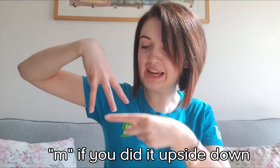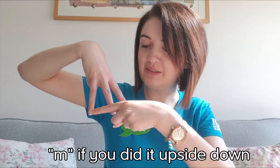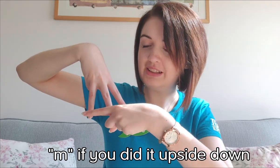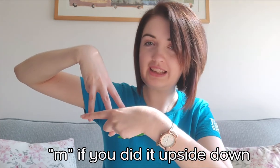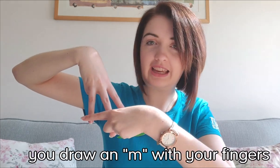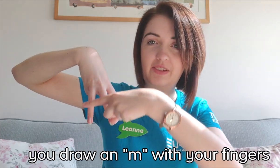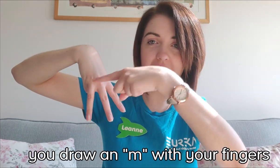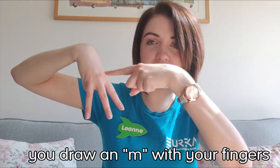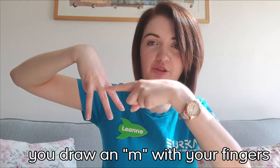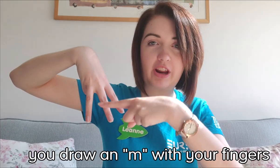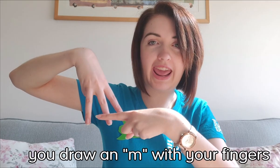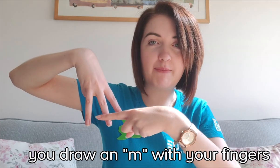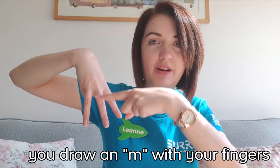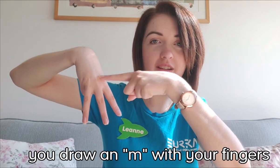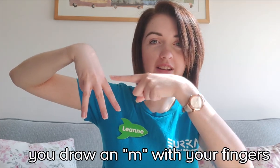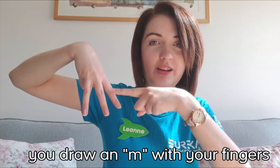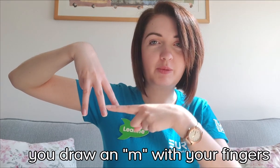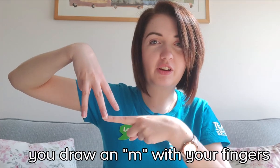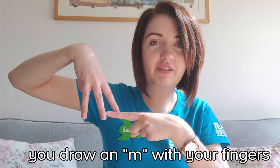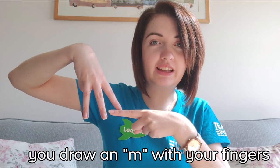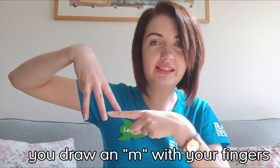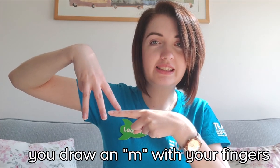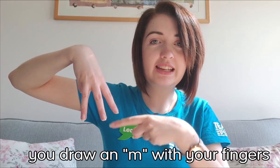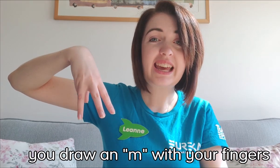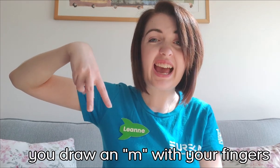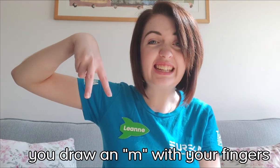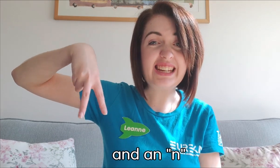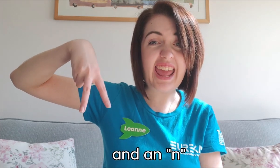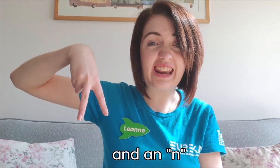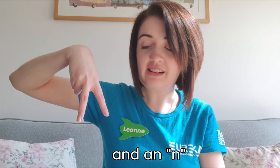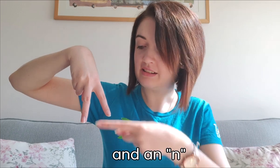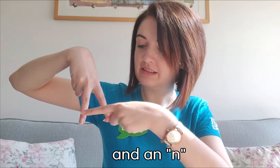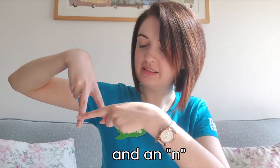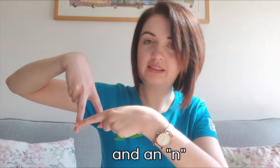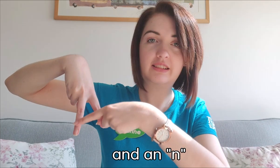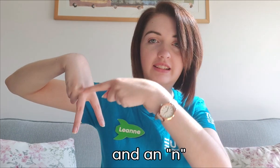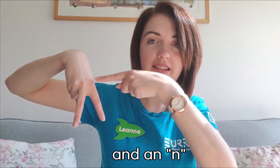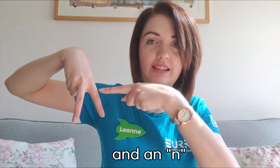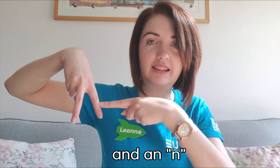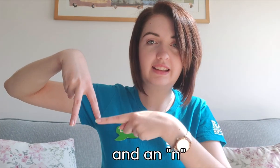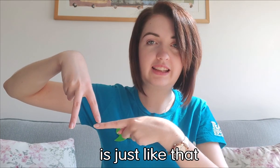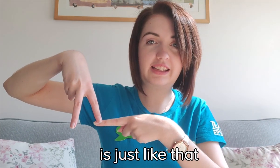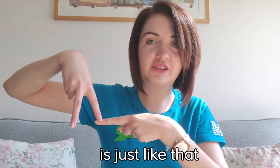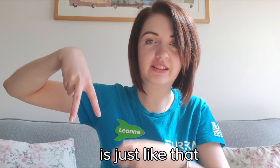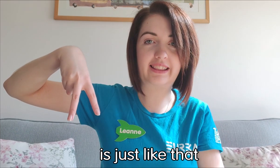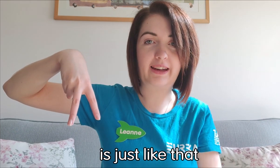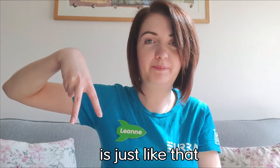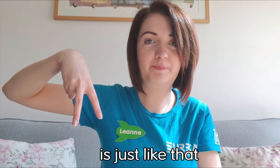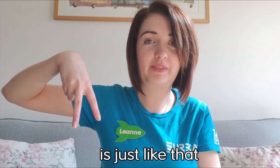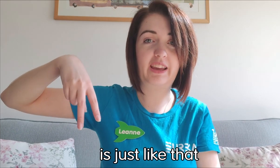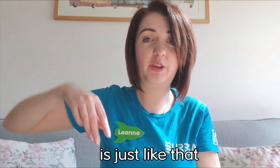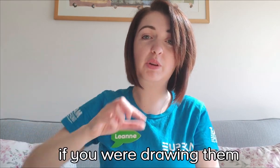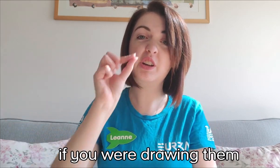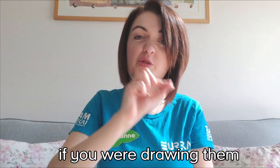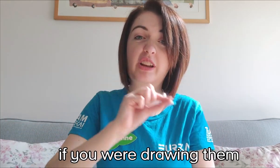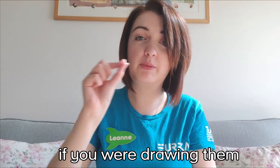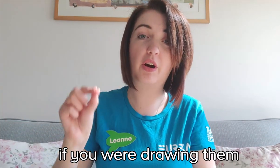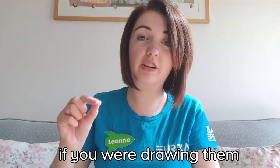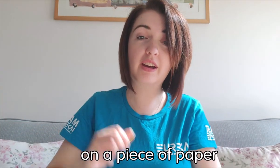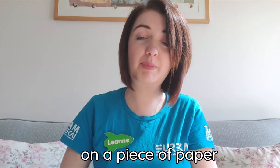down. If you like, draw an M with your fingers. And an N is just like that, if you were drawing them on a